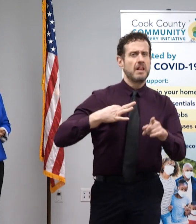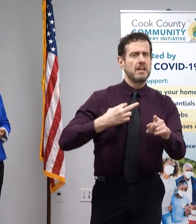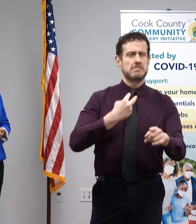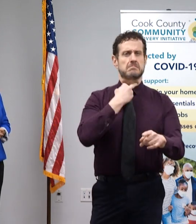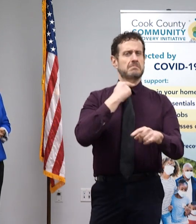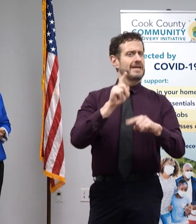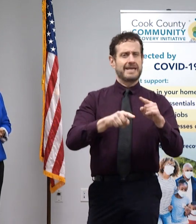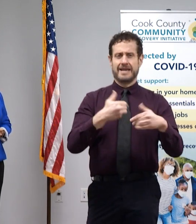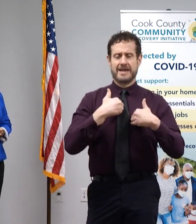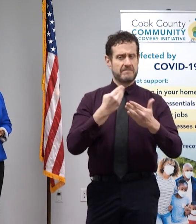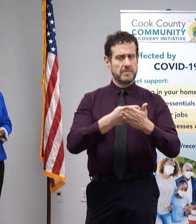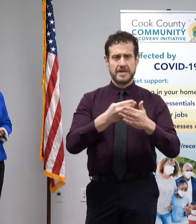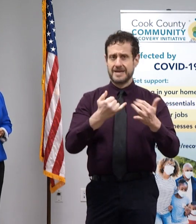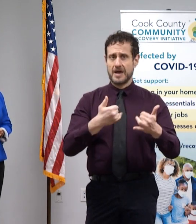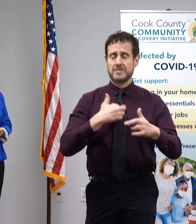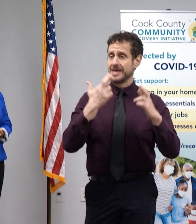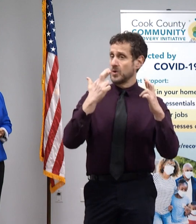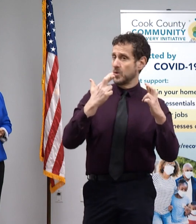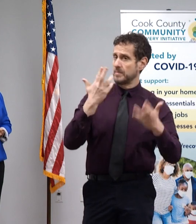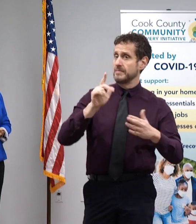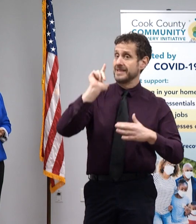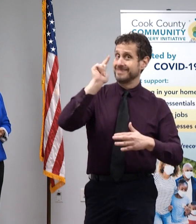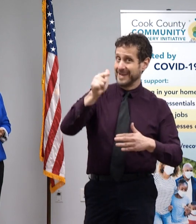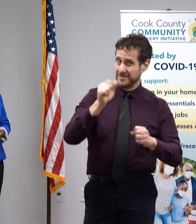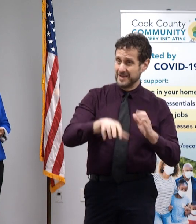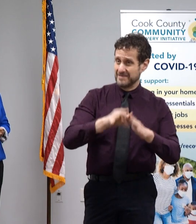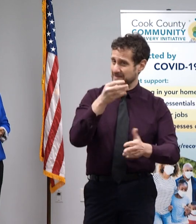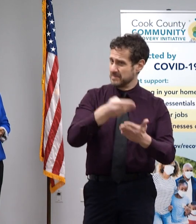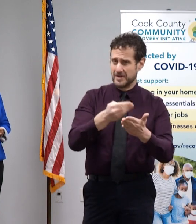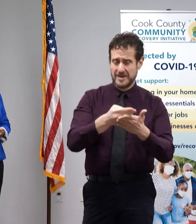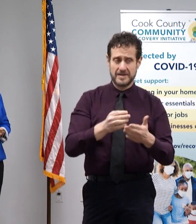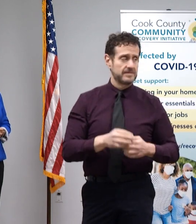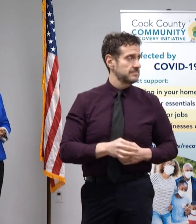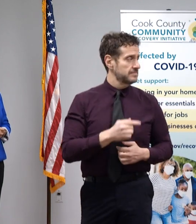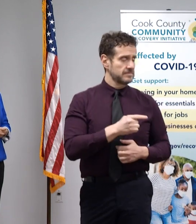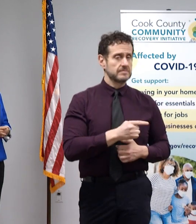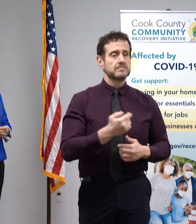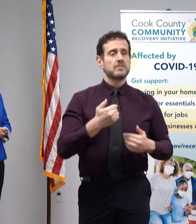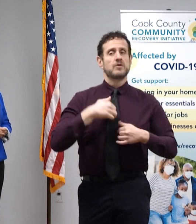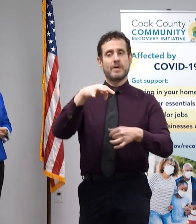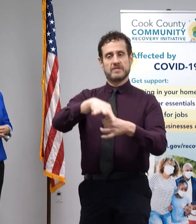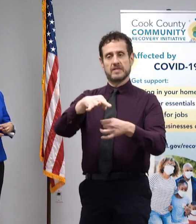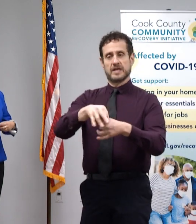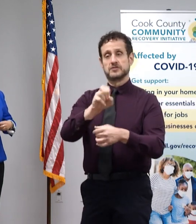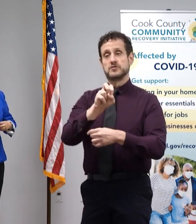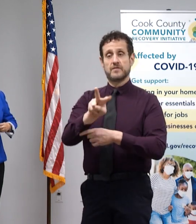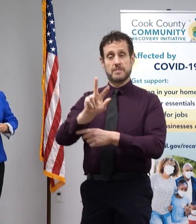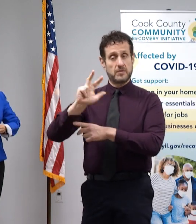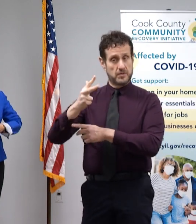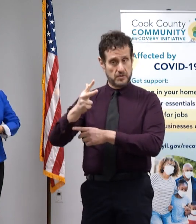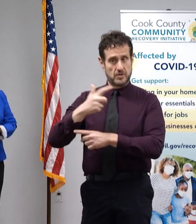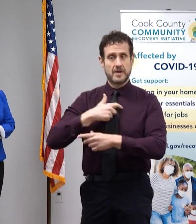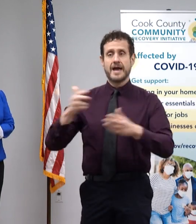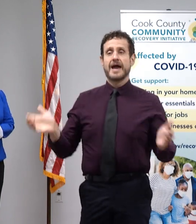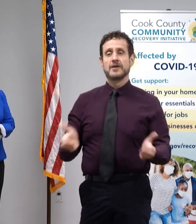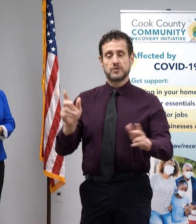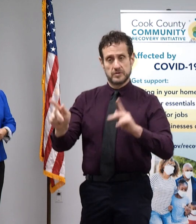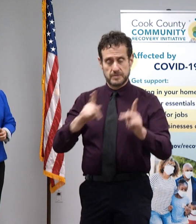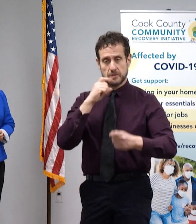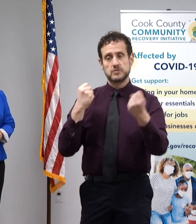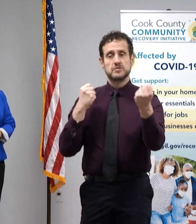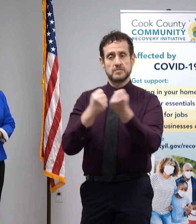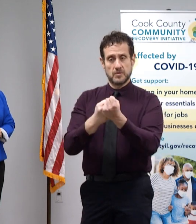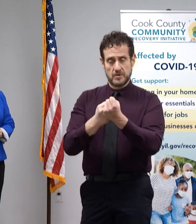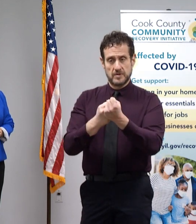get it right now and are hoping for something later on? There's an election on November 3rd. I strongly urge folks to